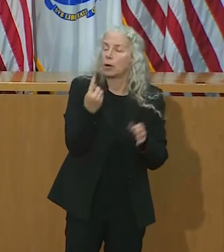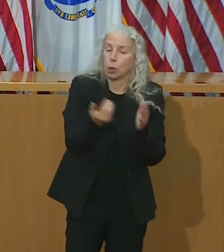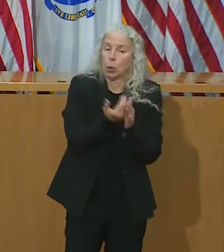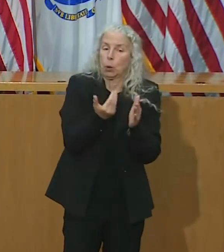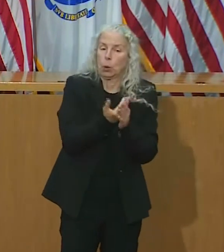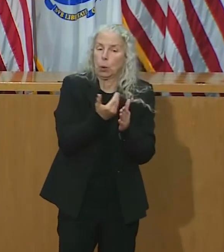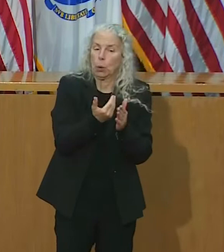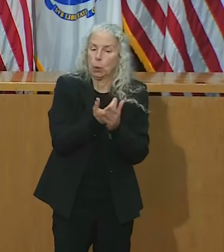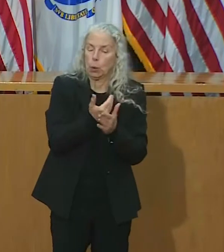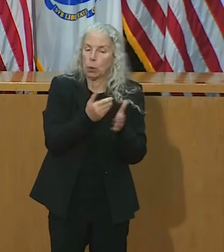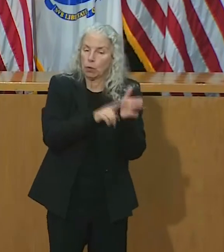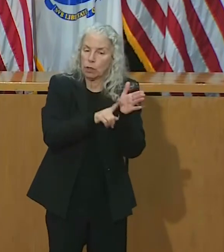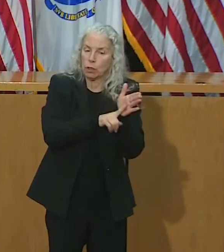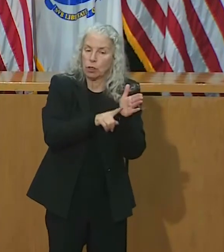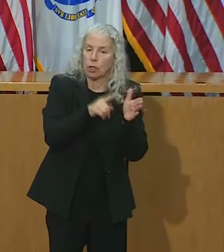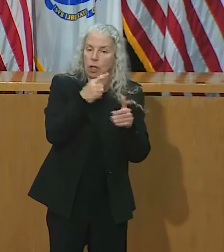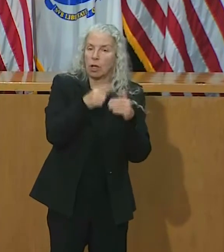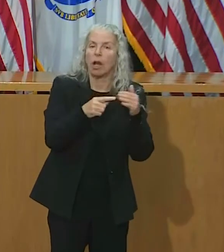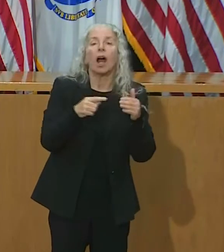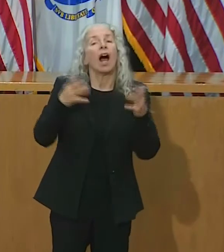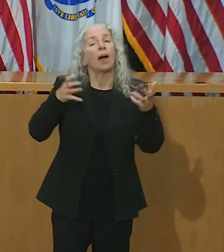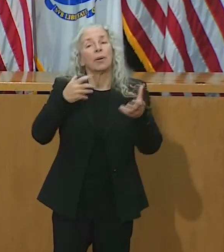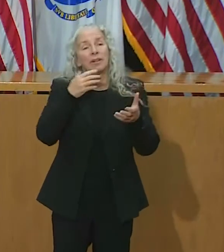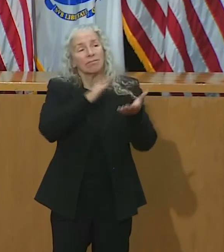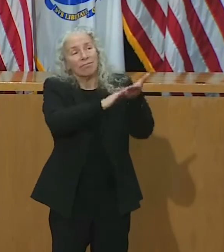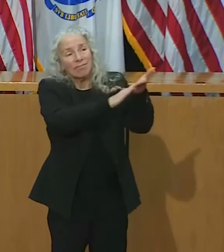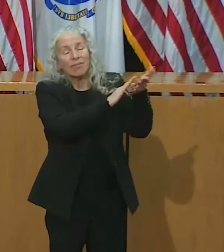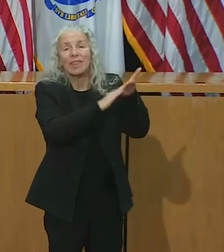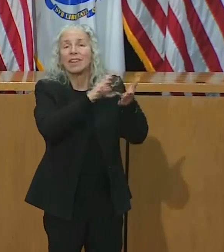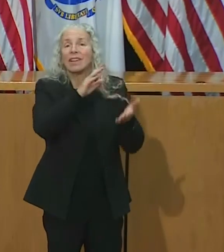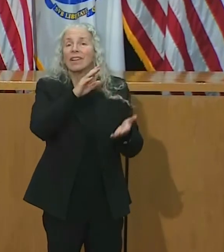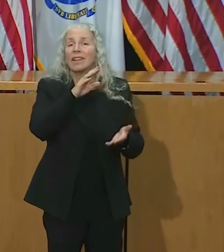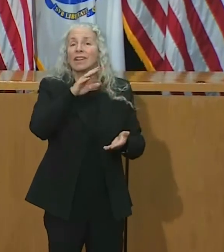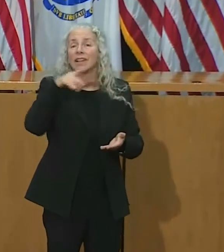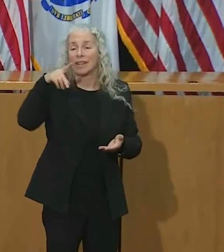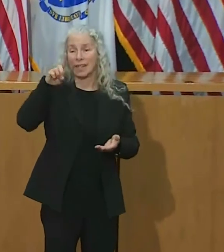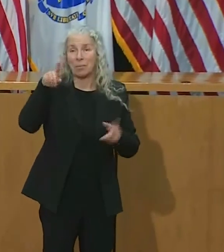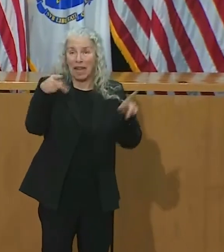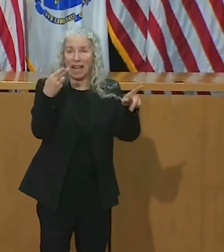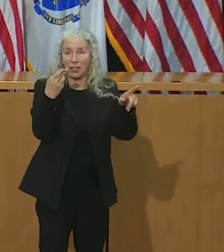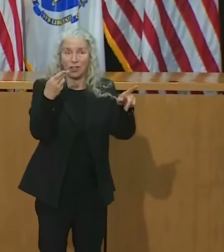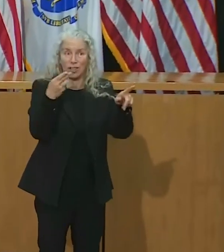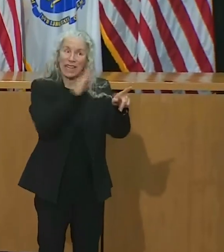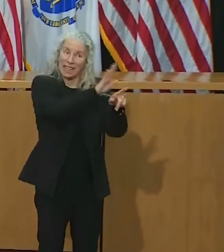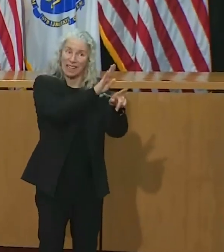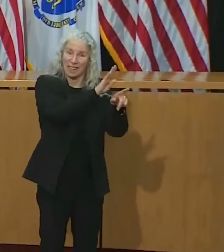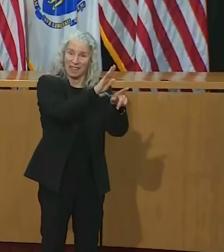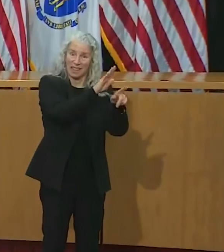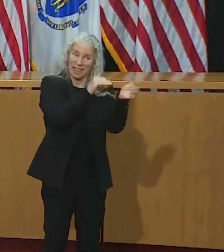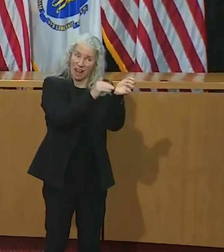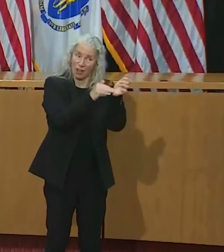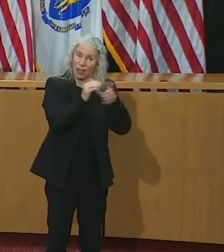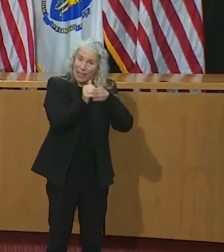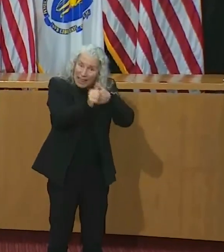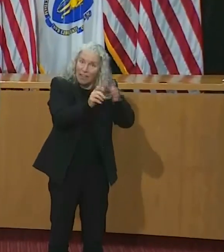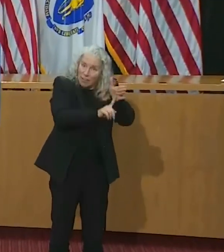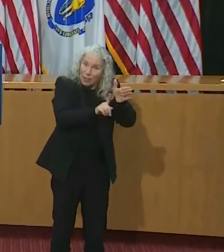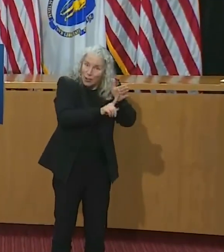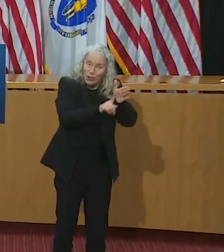And as I do this, I want to give a shout-out to Dr. Smalley and the group at the Department of Public Health, because they actually led the study.